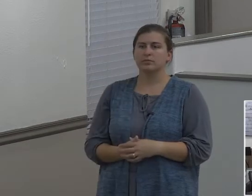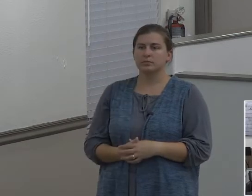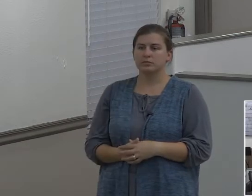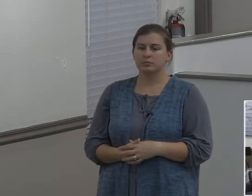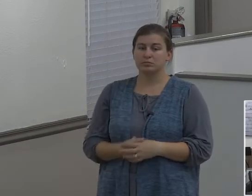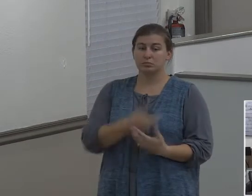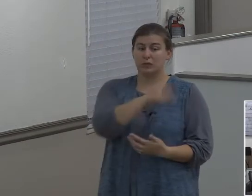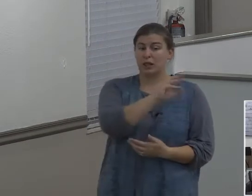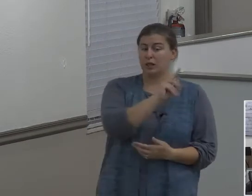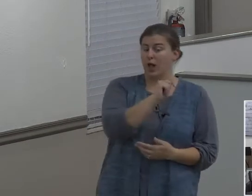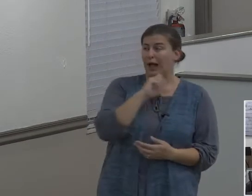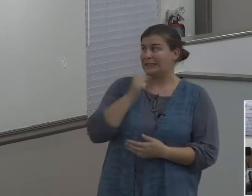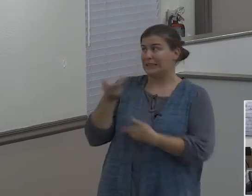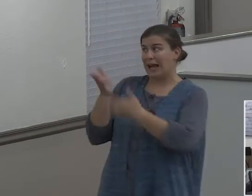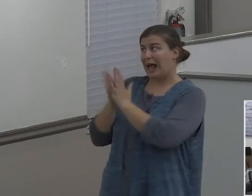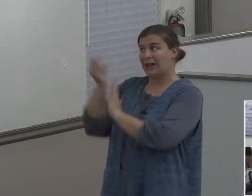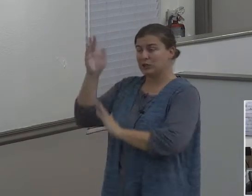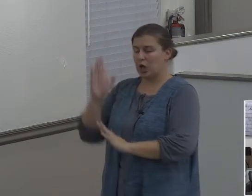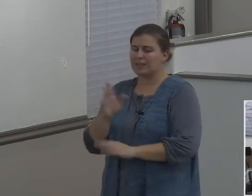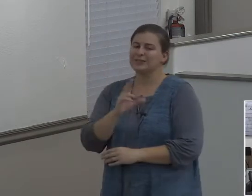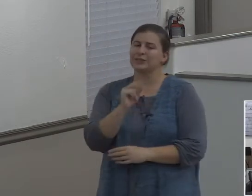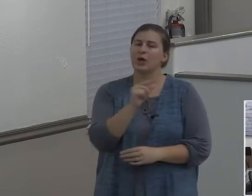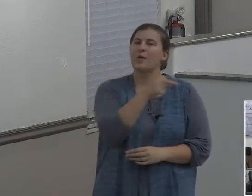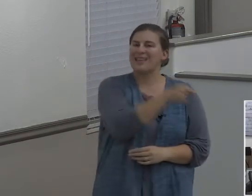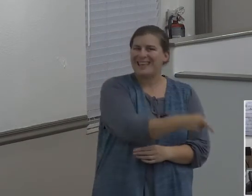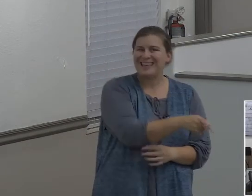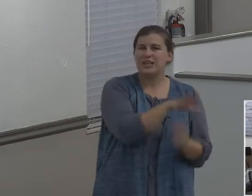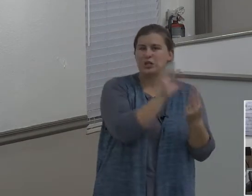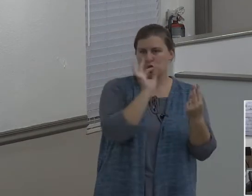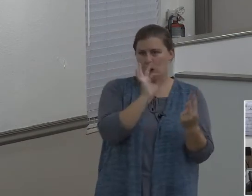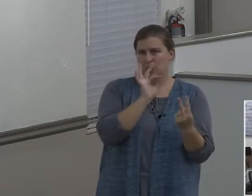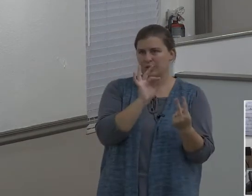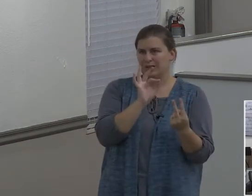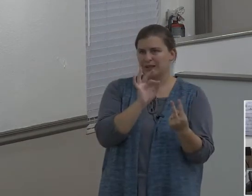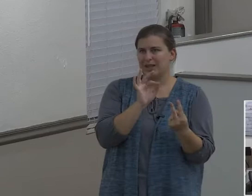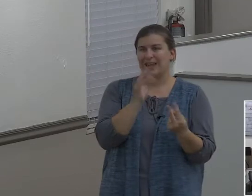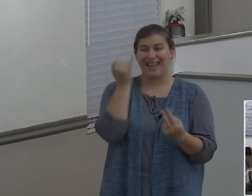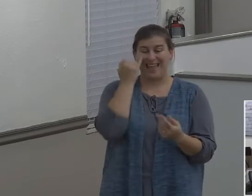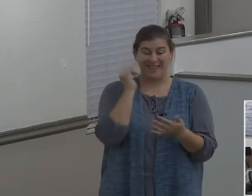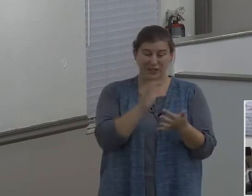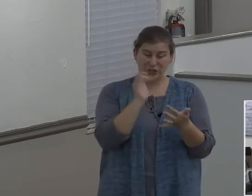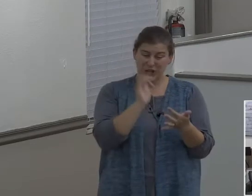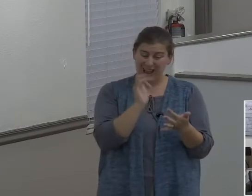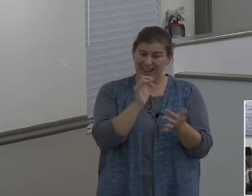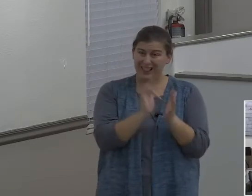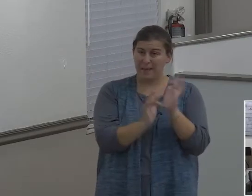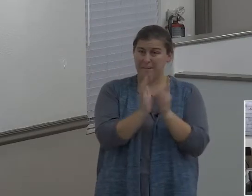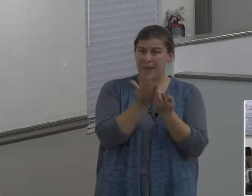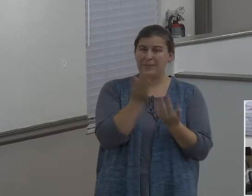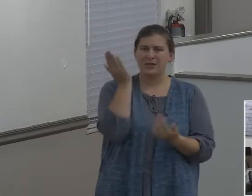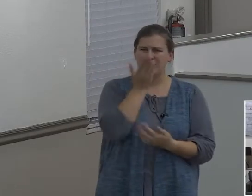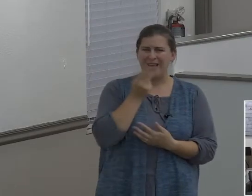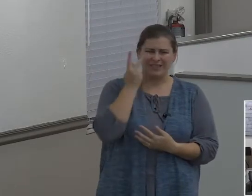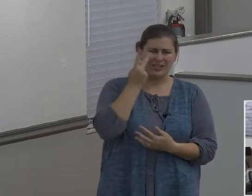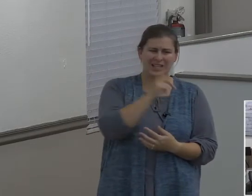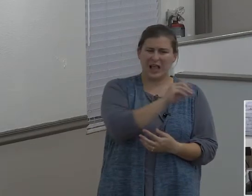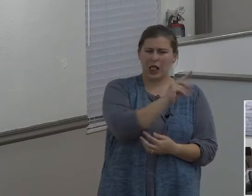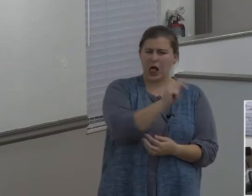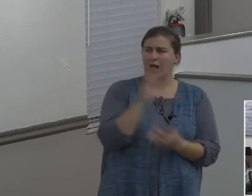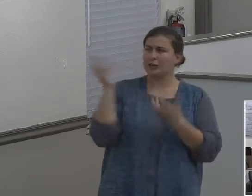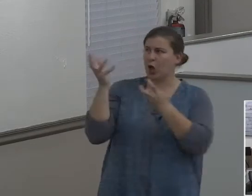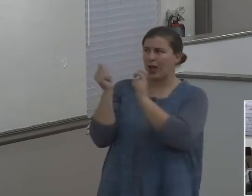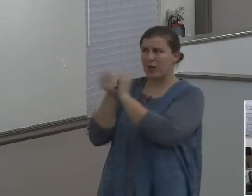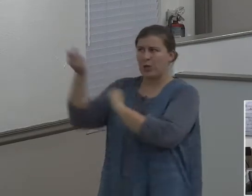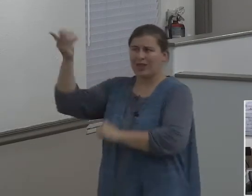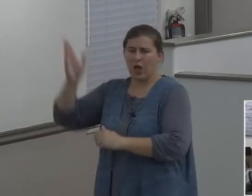You know, you look at the scriptures, you never see anything about Lot being in conversation with the Lord. He's never communing with